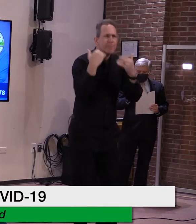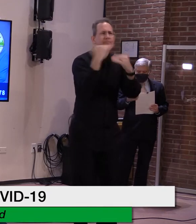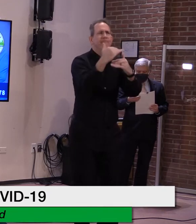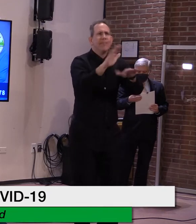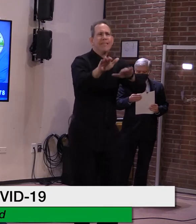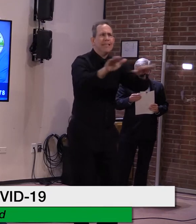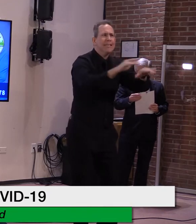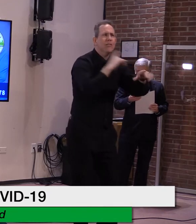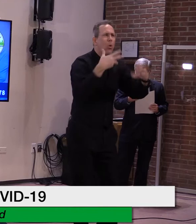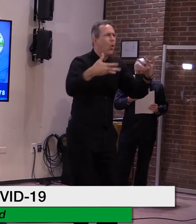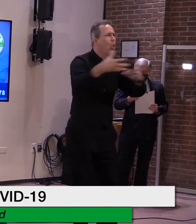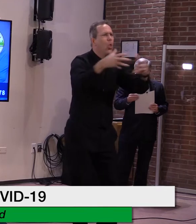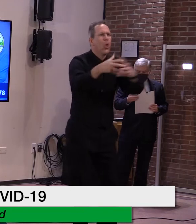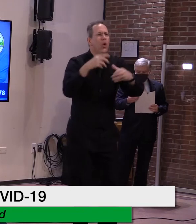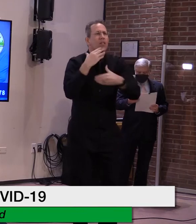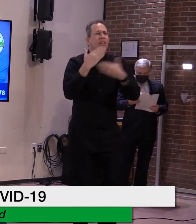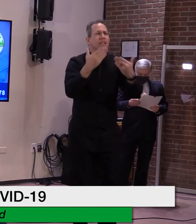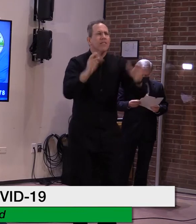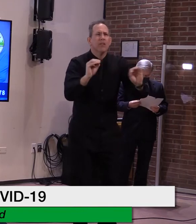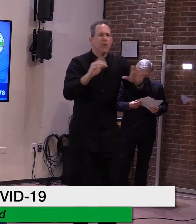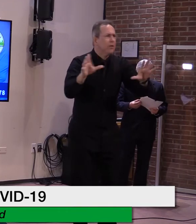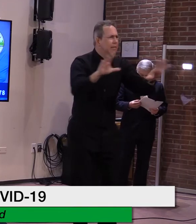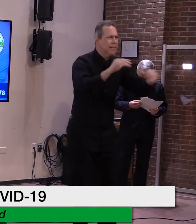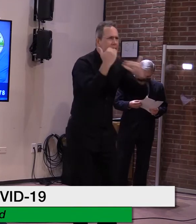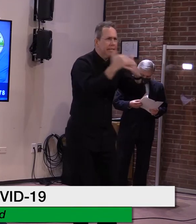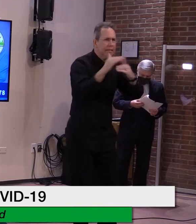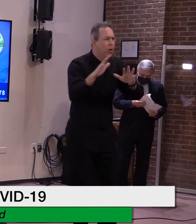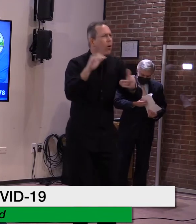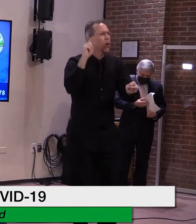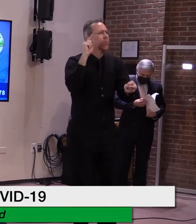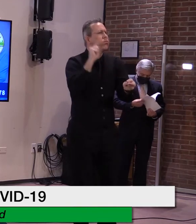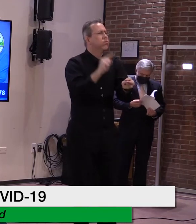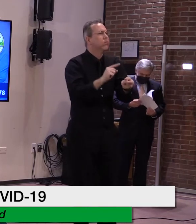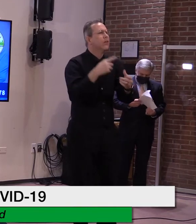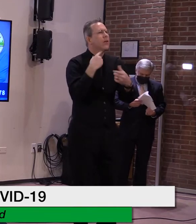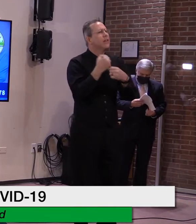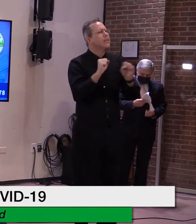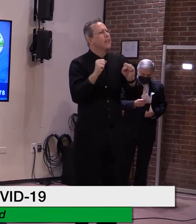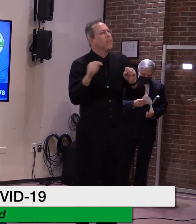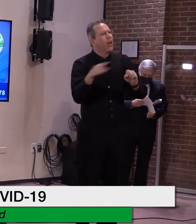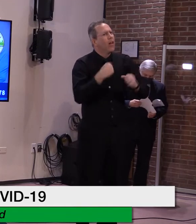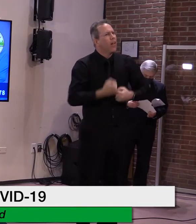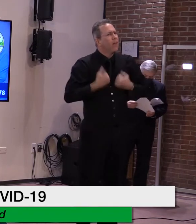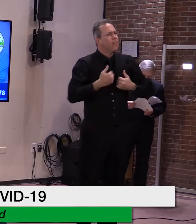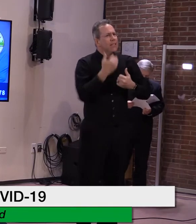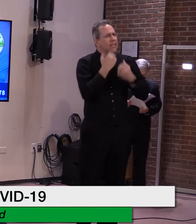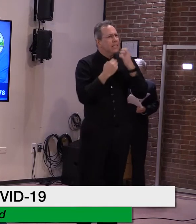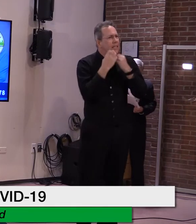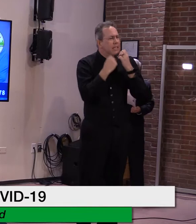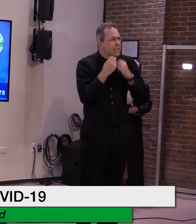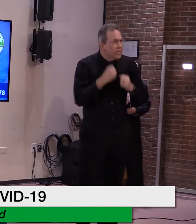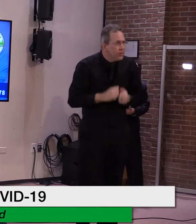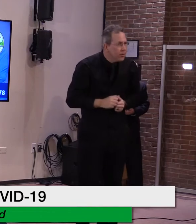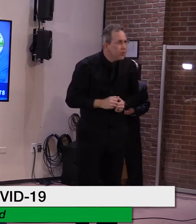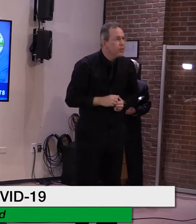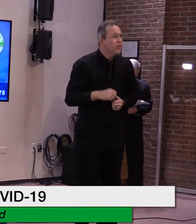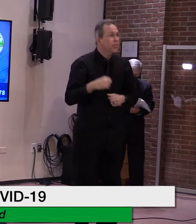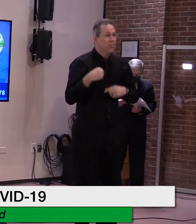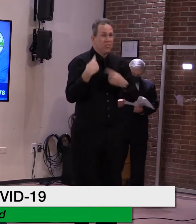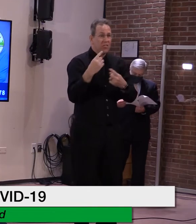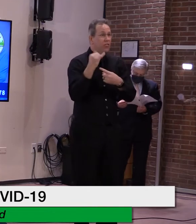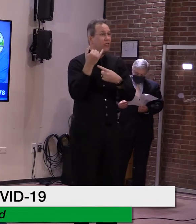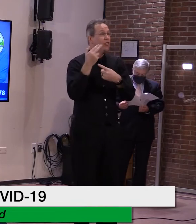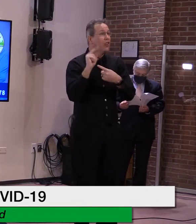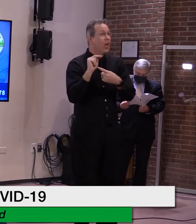importantly, to save lives while we were waiting for a vaccine. Since the January peak, and with